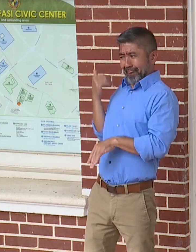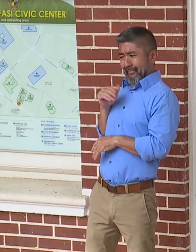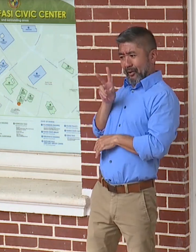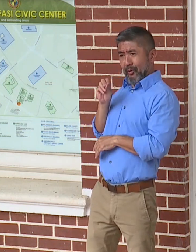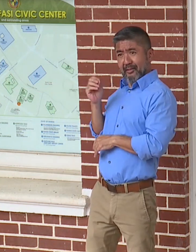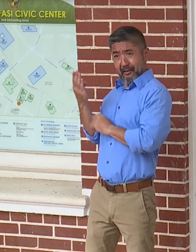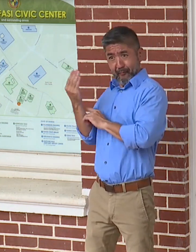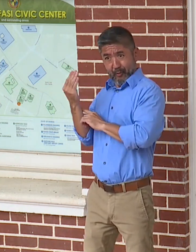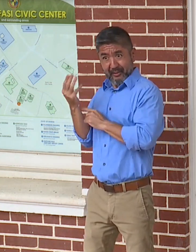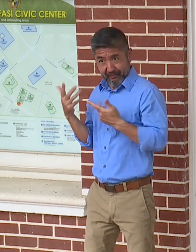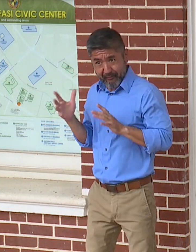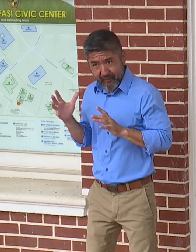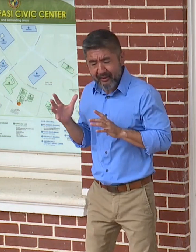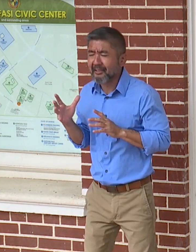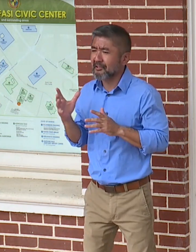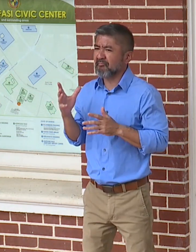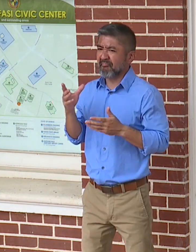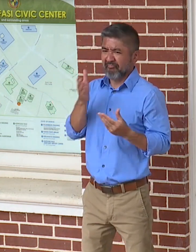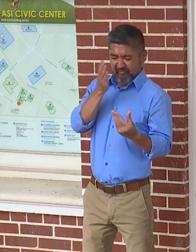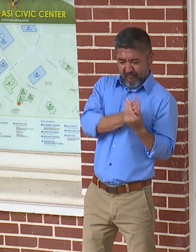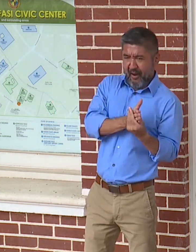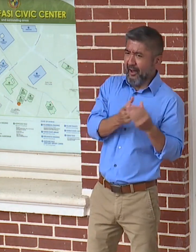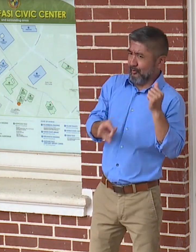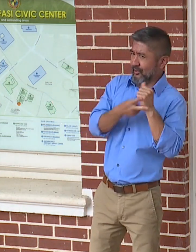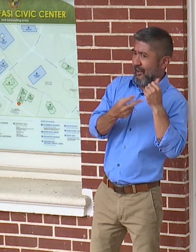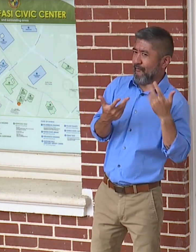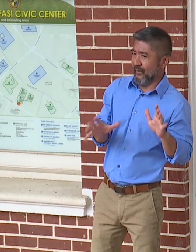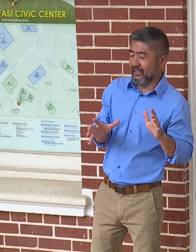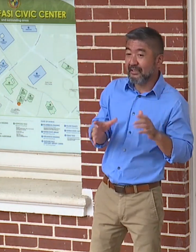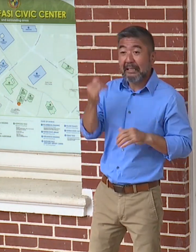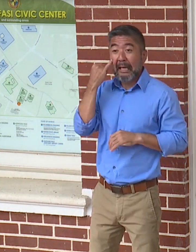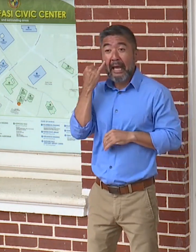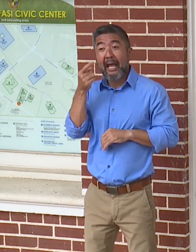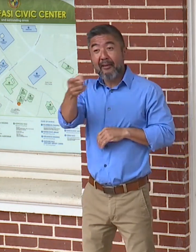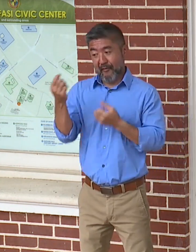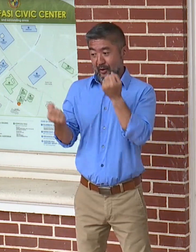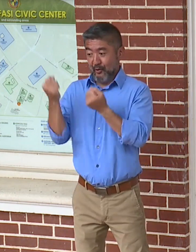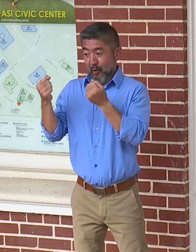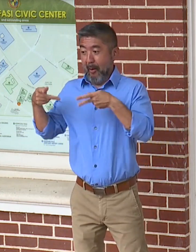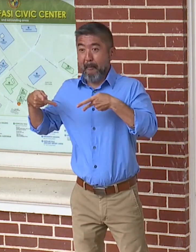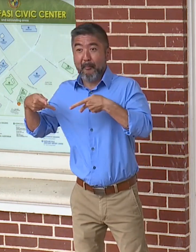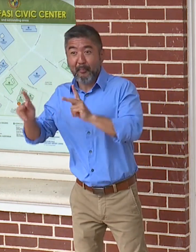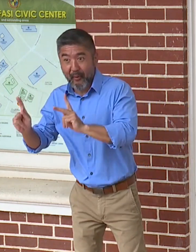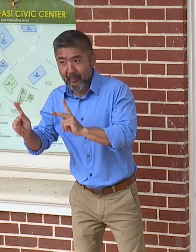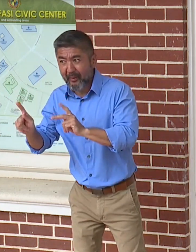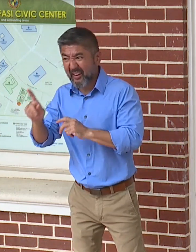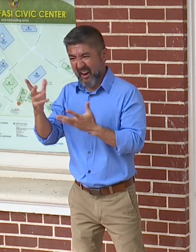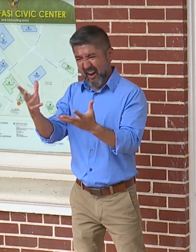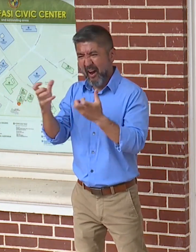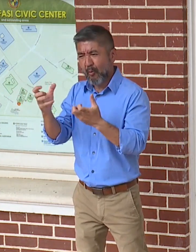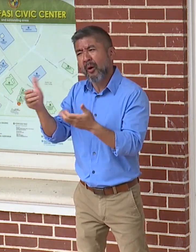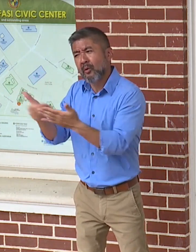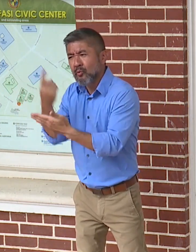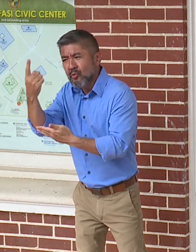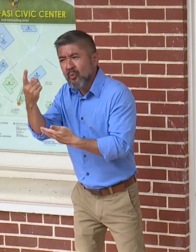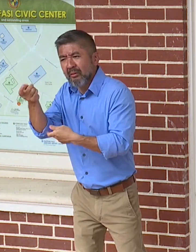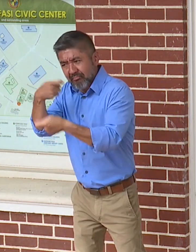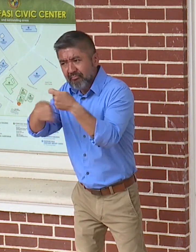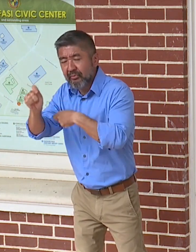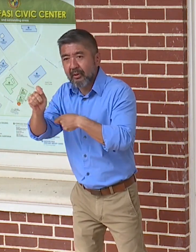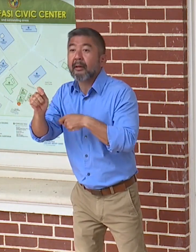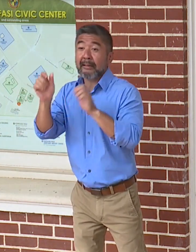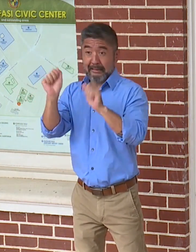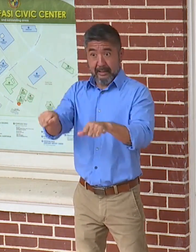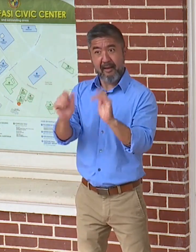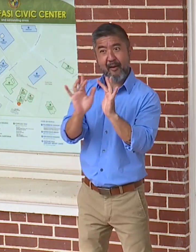that have a learner's permit and you're looking to renew it for an additional year, you can also do that by mail. In addition,